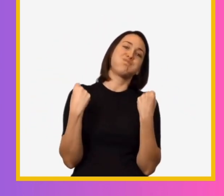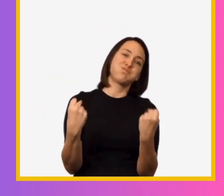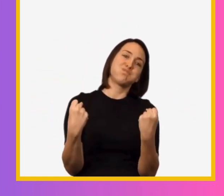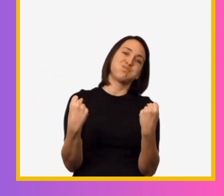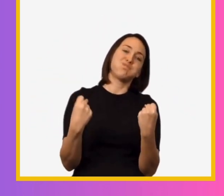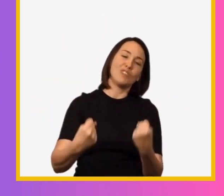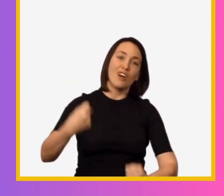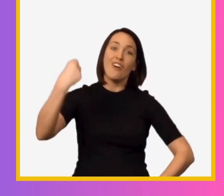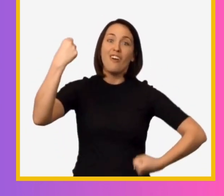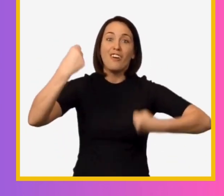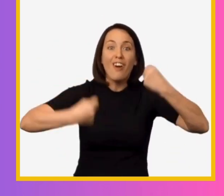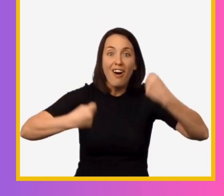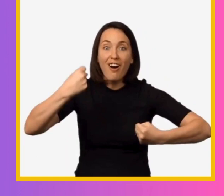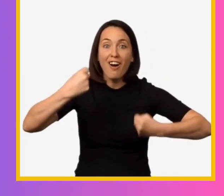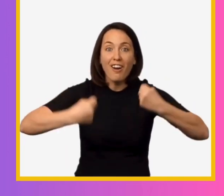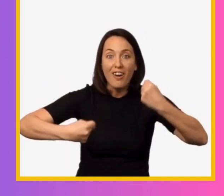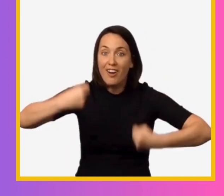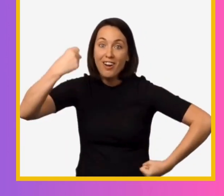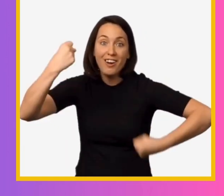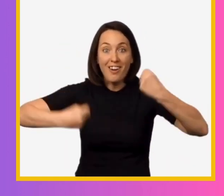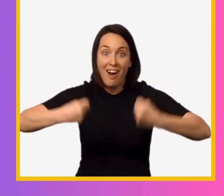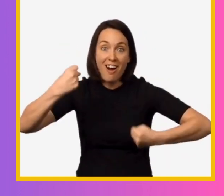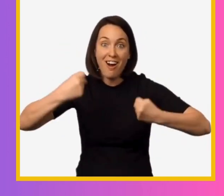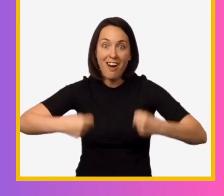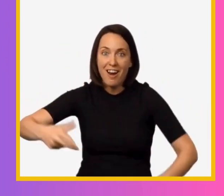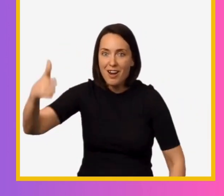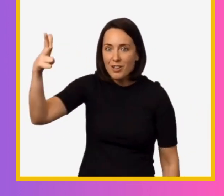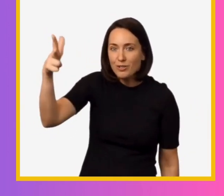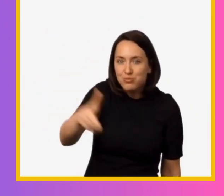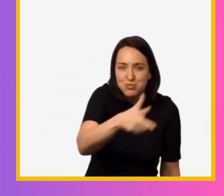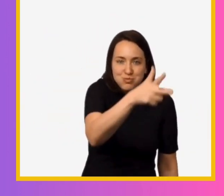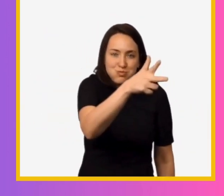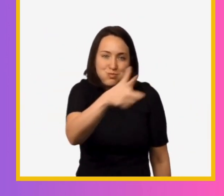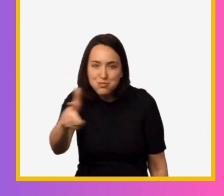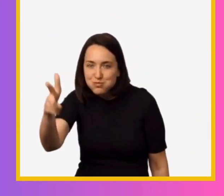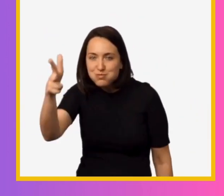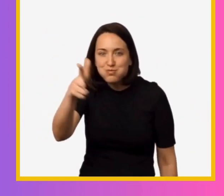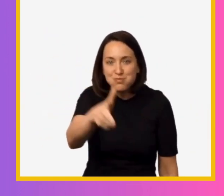drive, drive. Car, car. Roam, roam, roam.